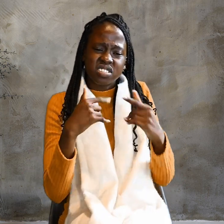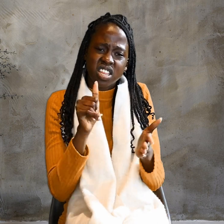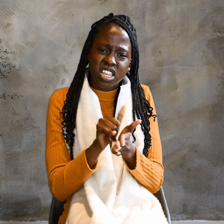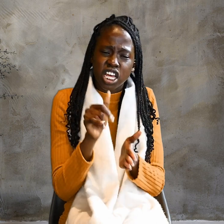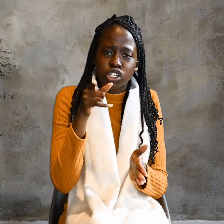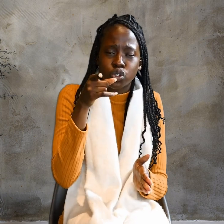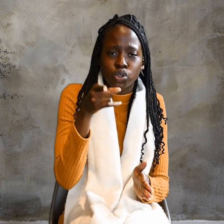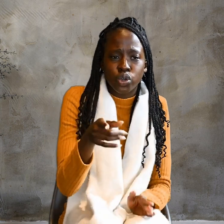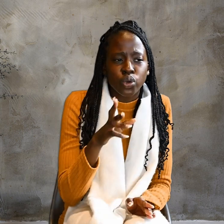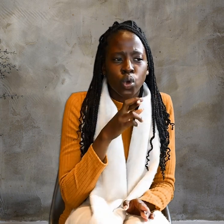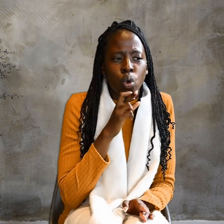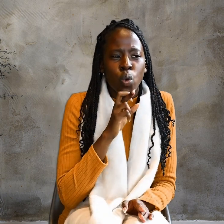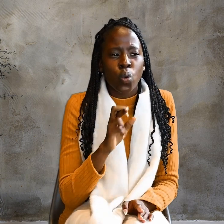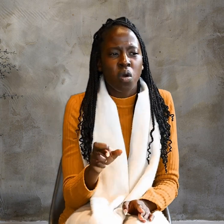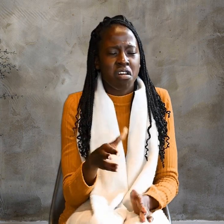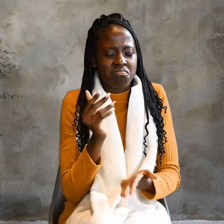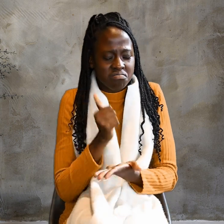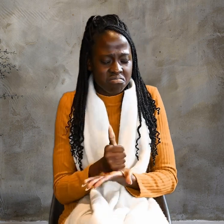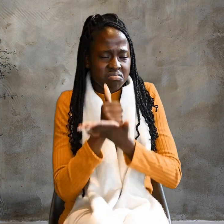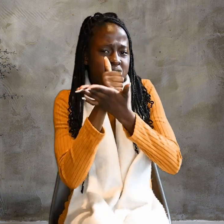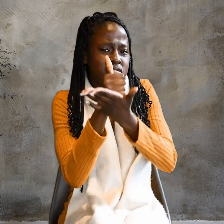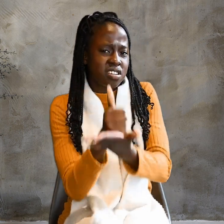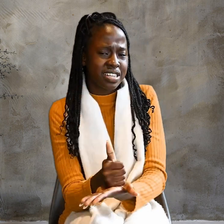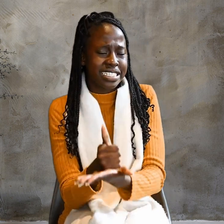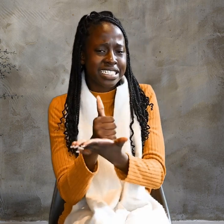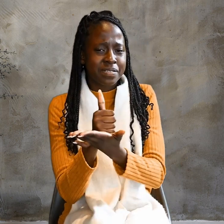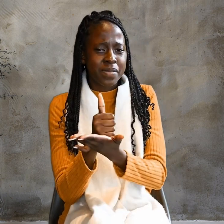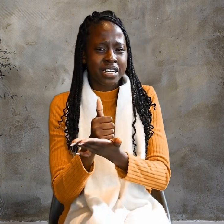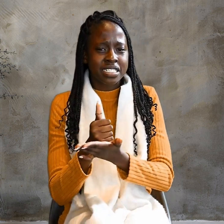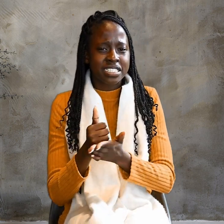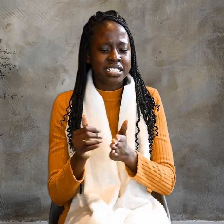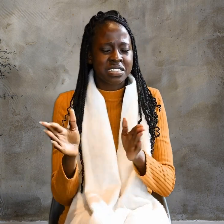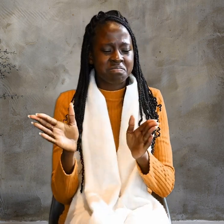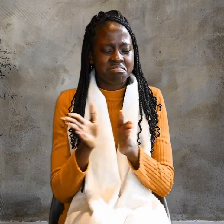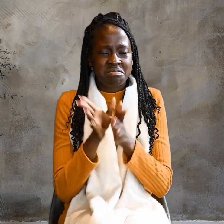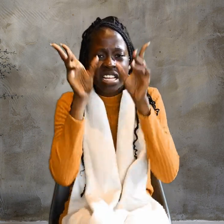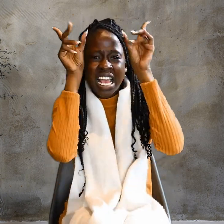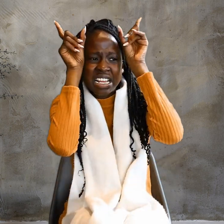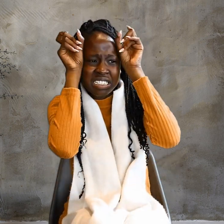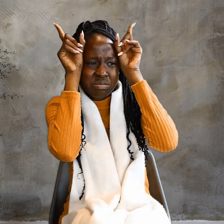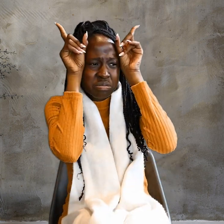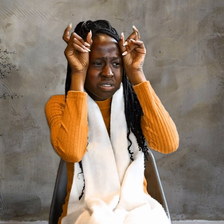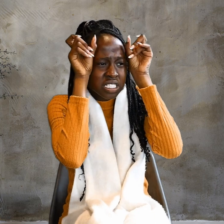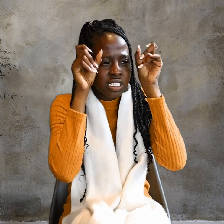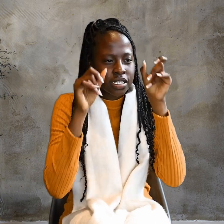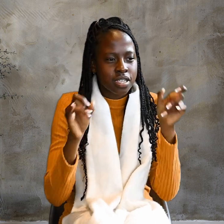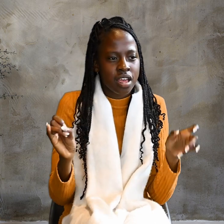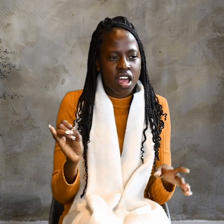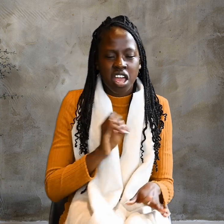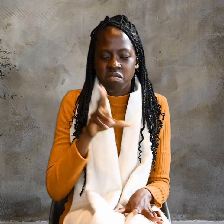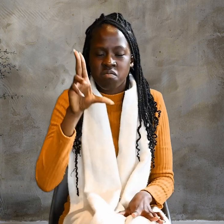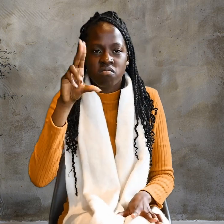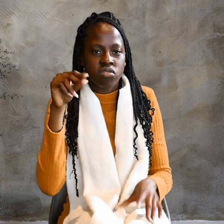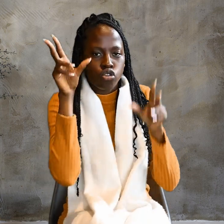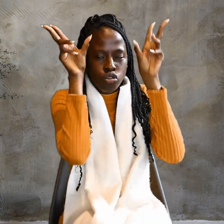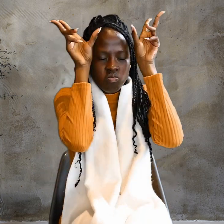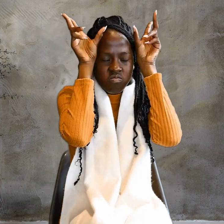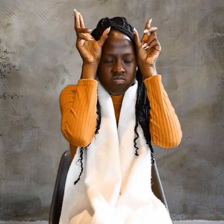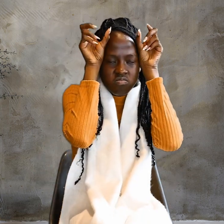we right in saying That you are a Samaritan And demon-possessed? I am